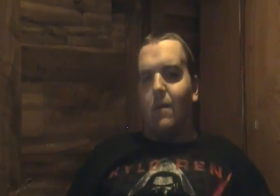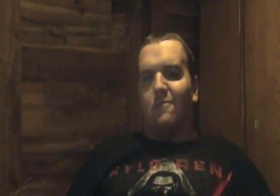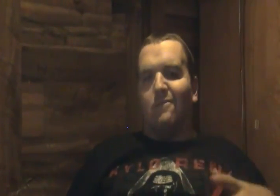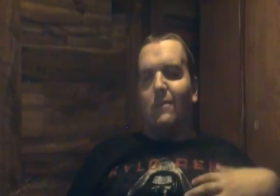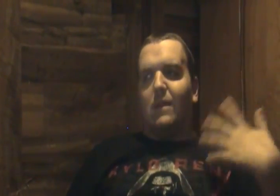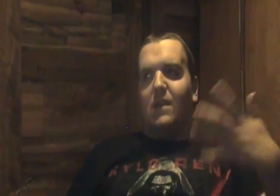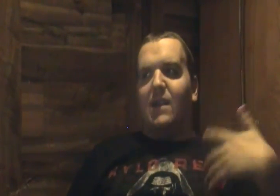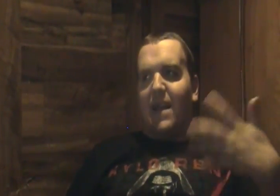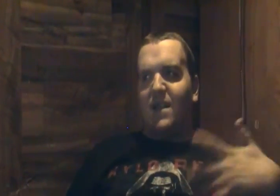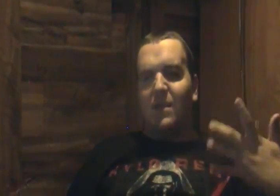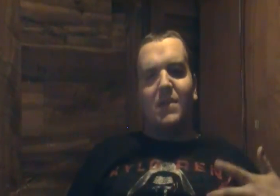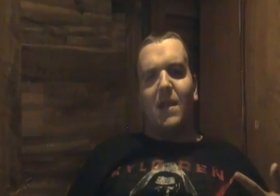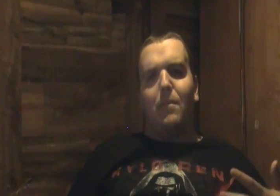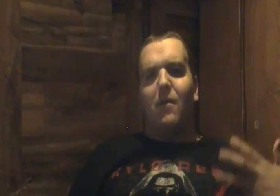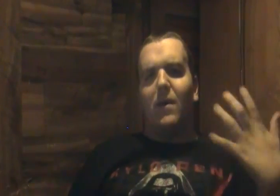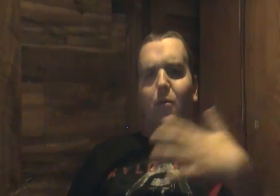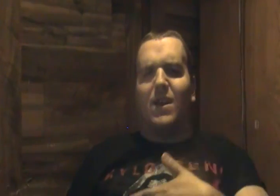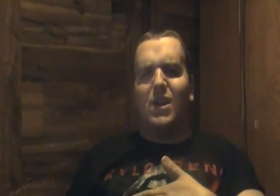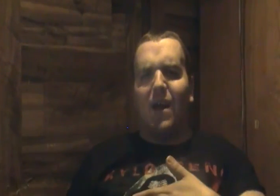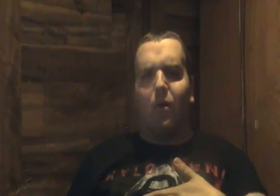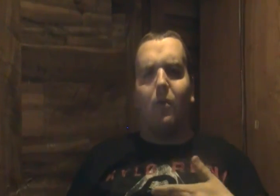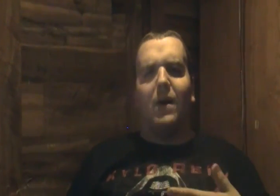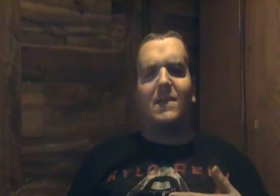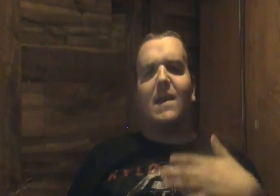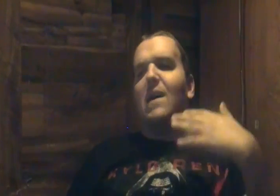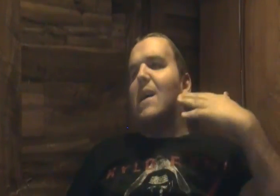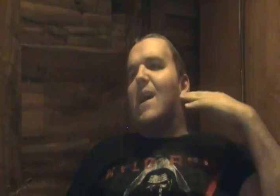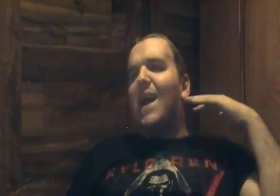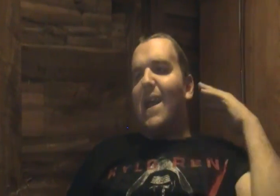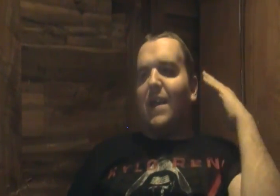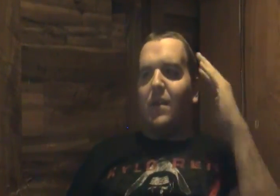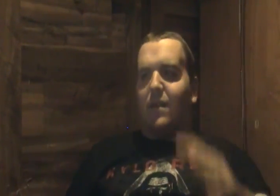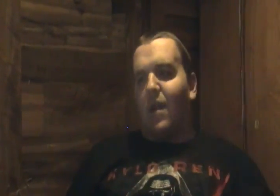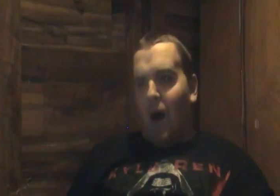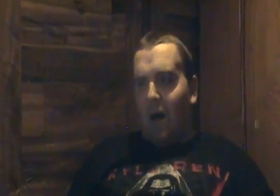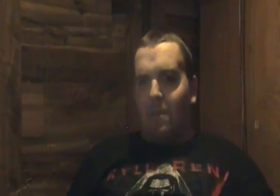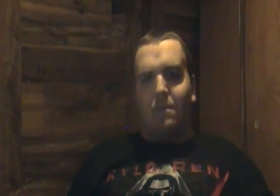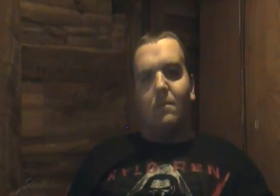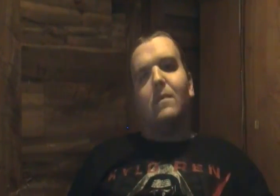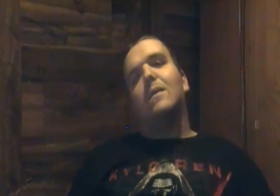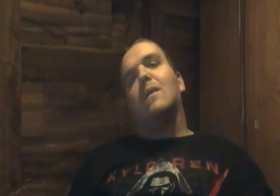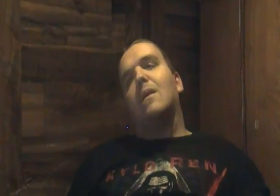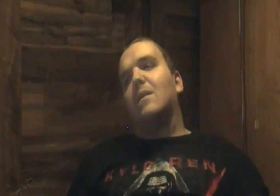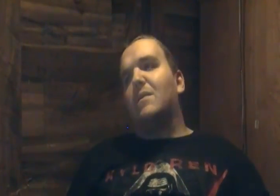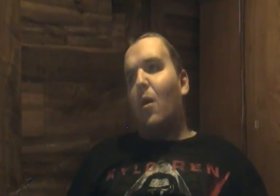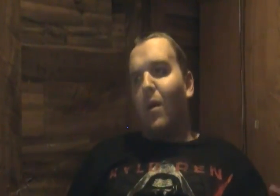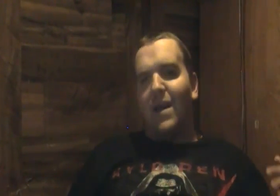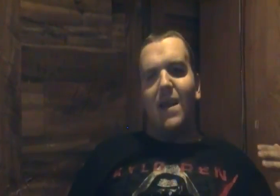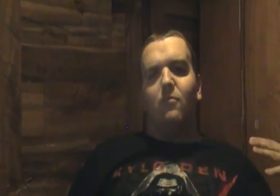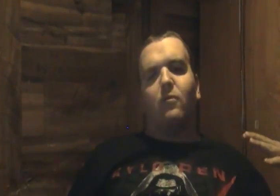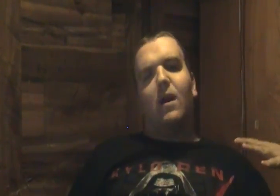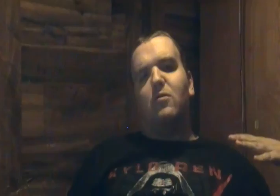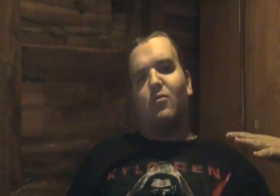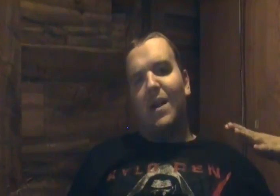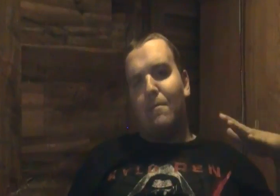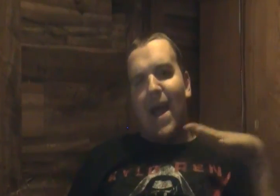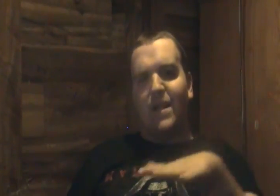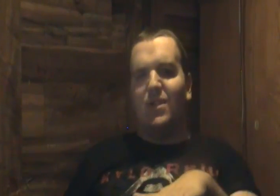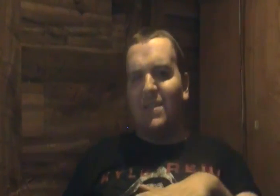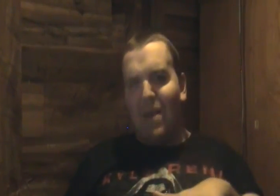and he jumps into the pit where the red jaguar was and um noah he goes running back just